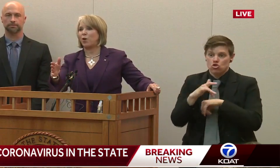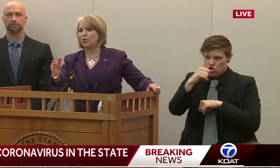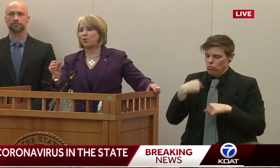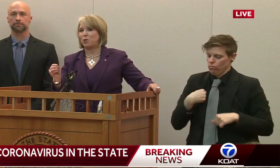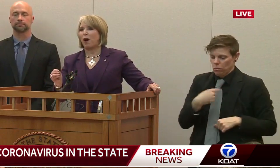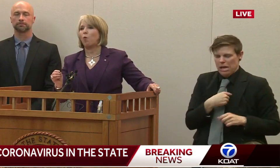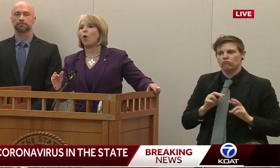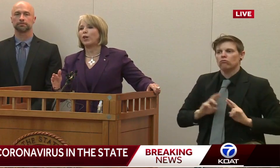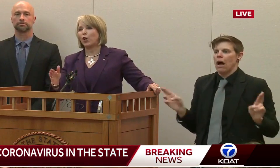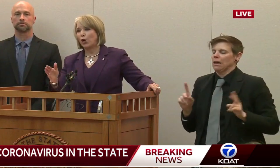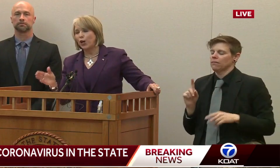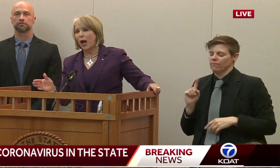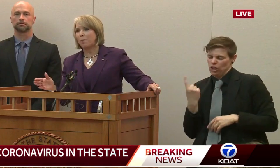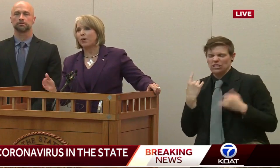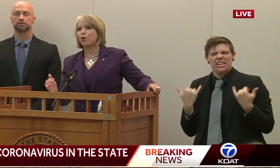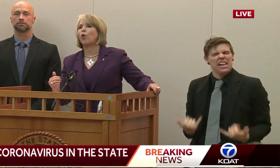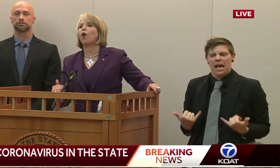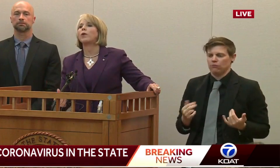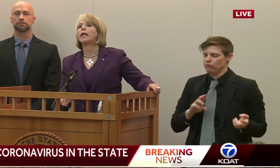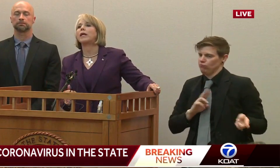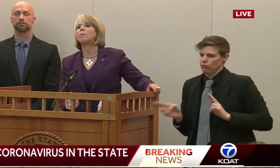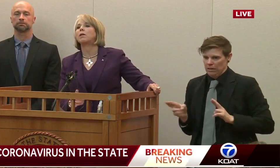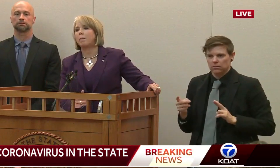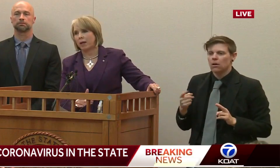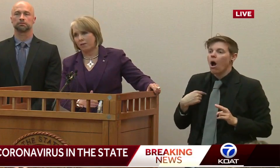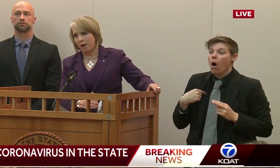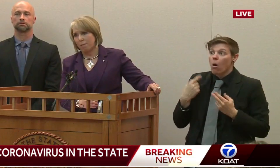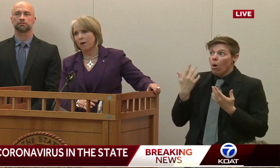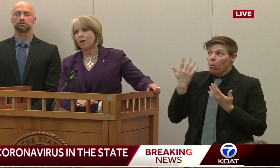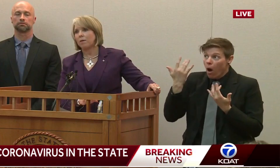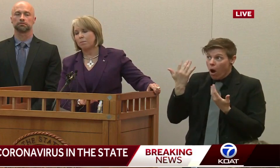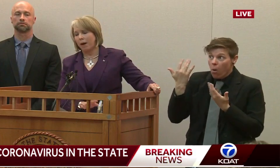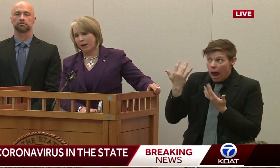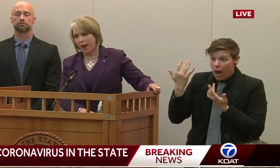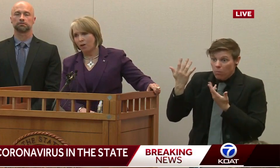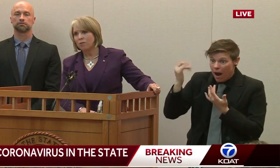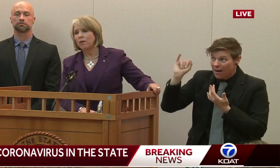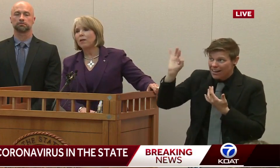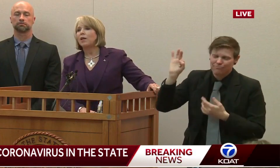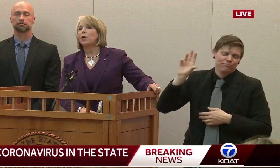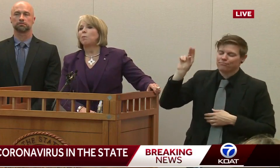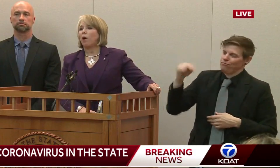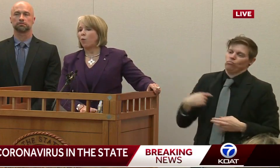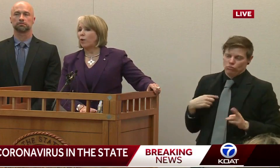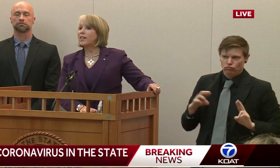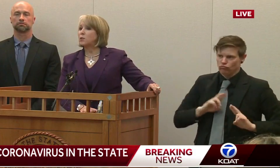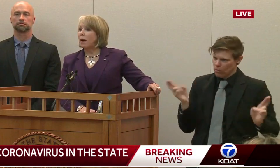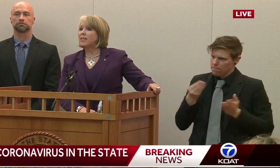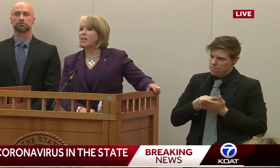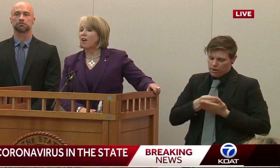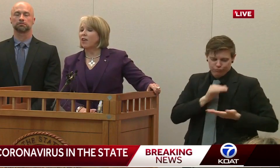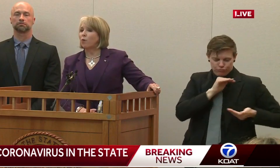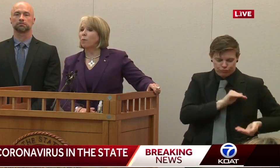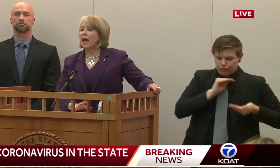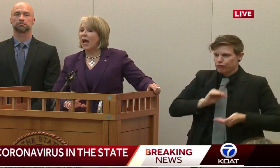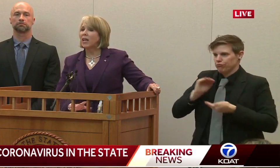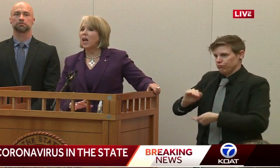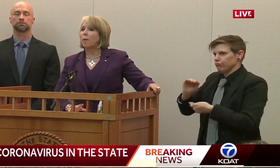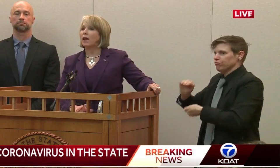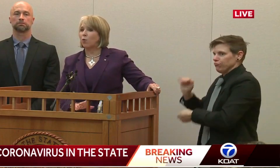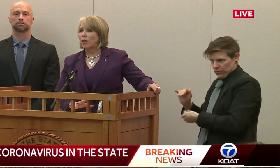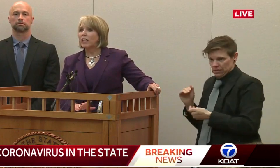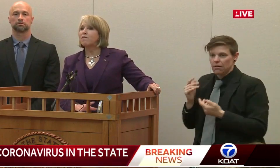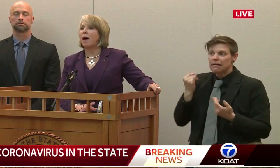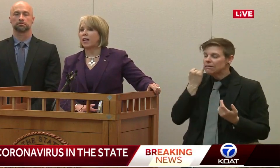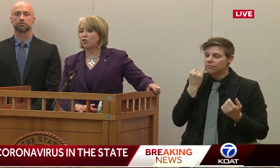to be answering questions about what could happen. And you're already implementing them by now. But we are expecting that there will be